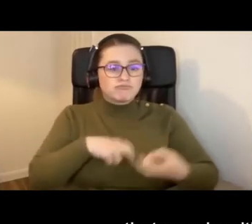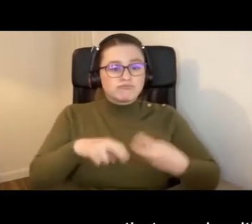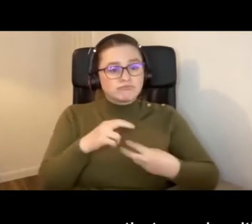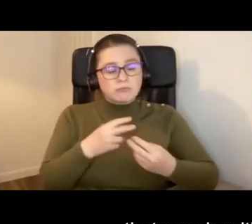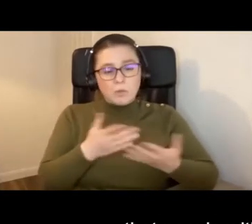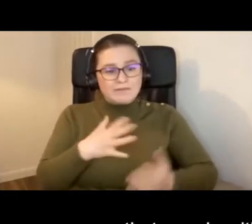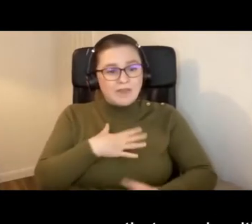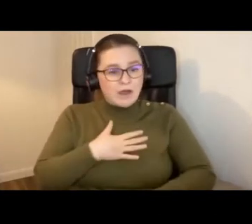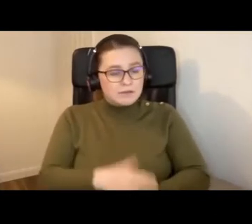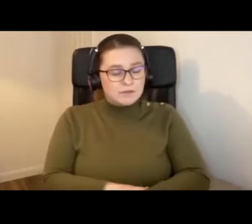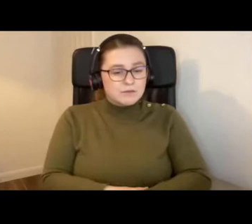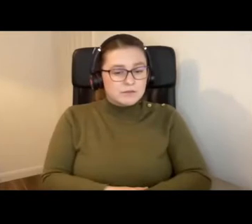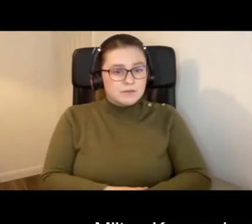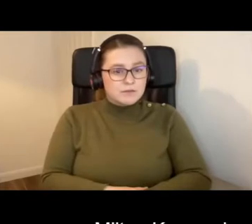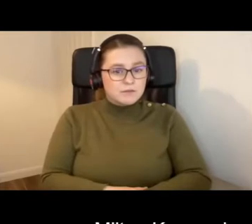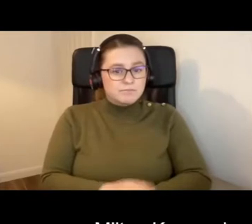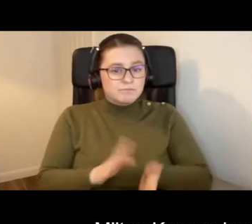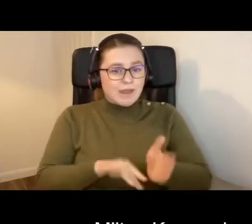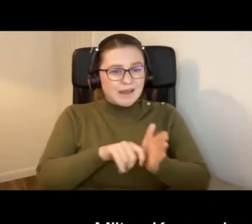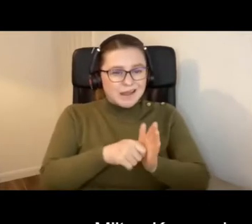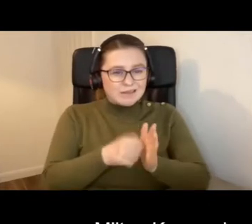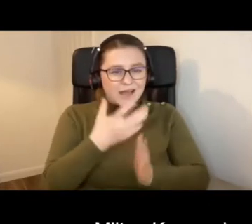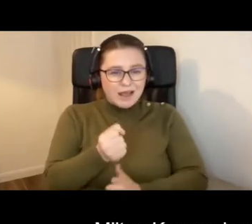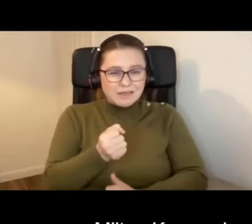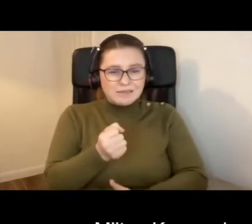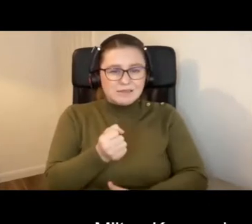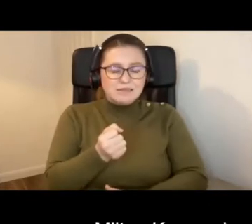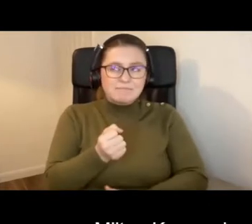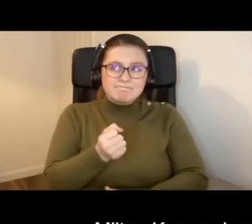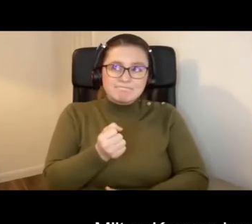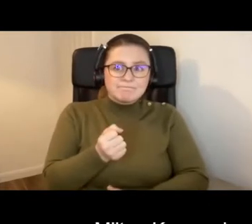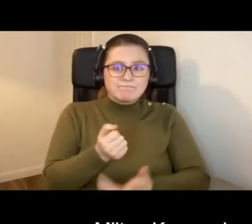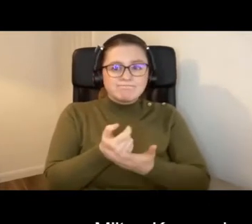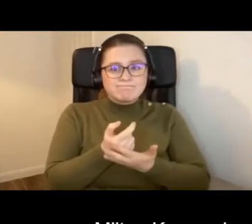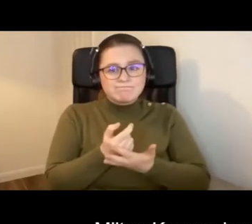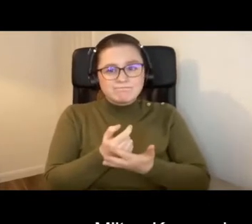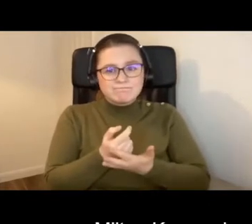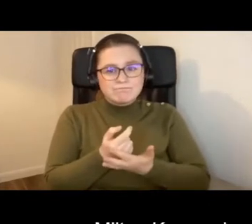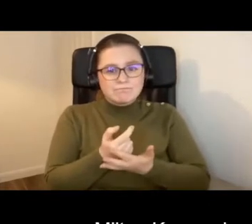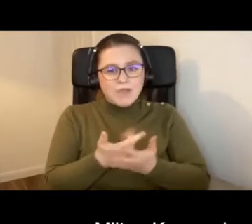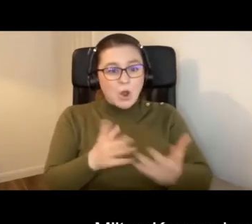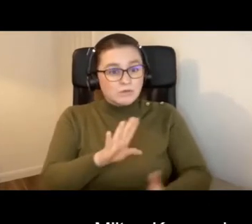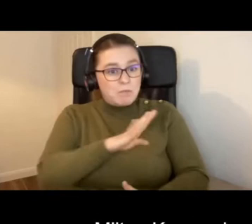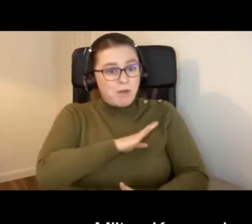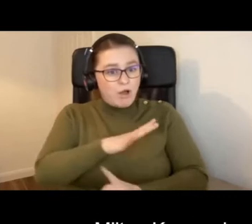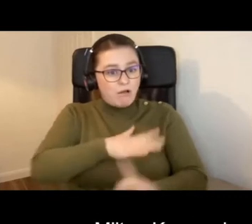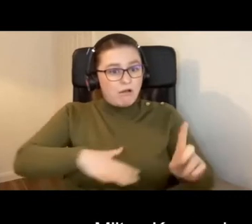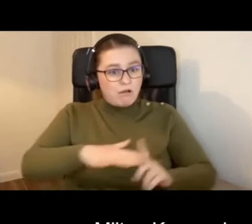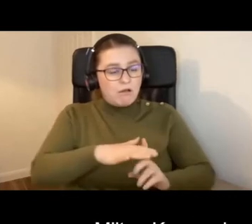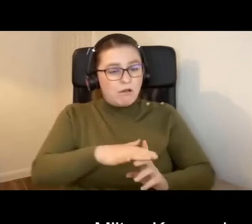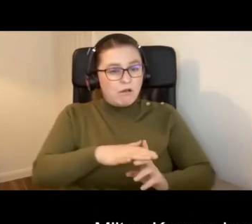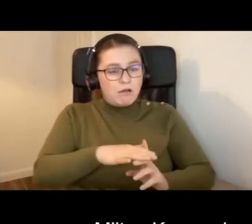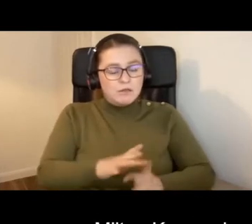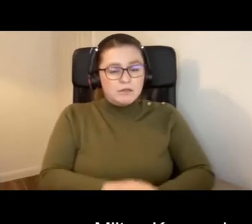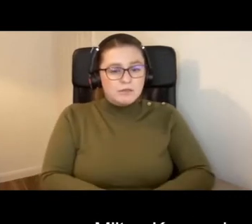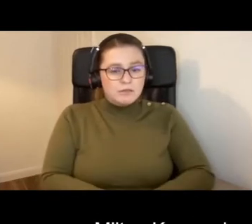when they want to. Milton Keynes has a lot of public areas, places like that,